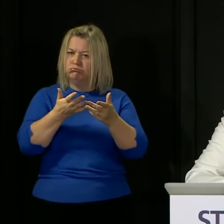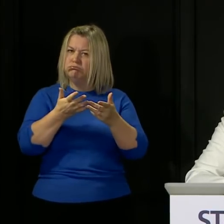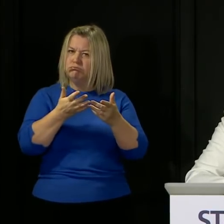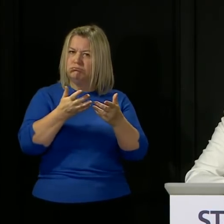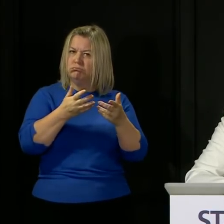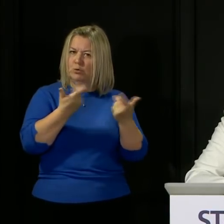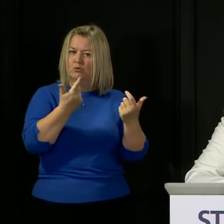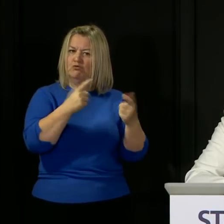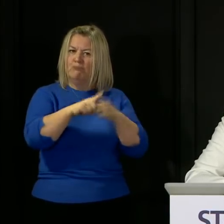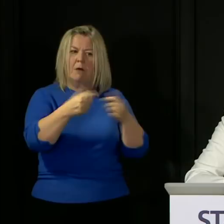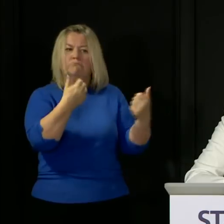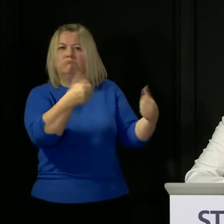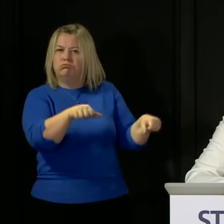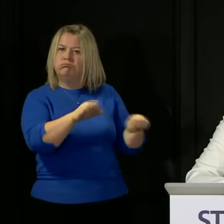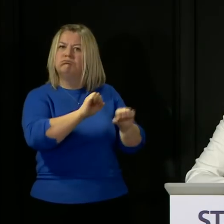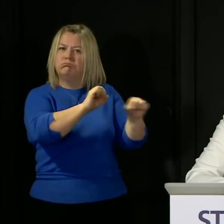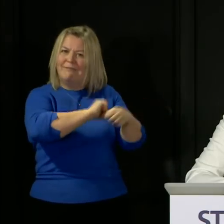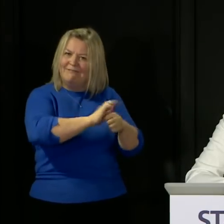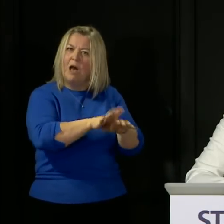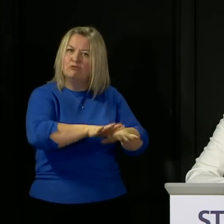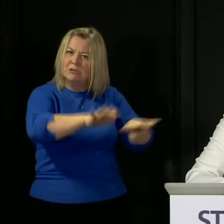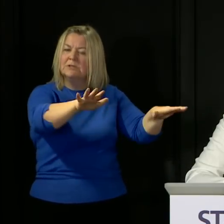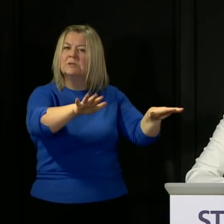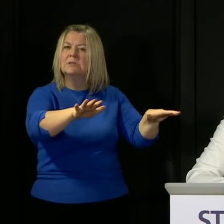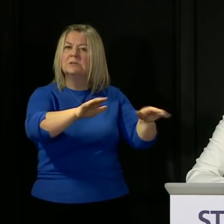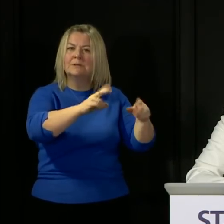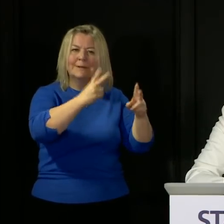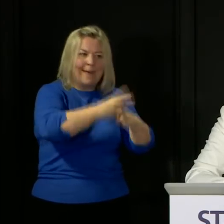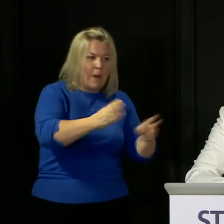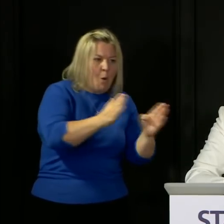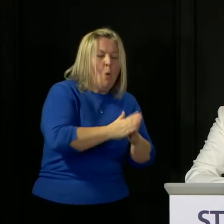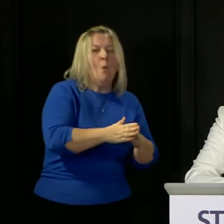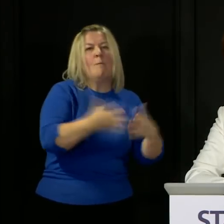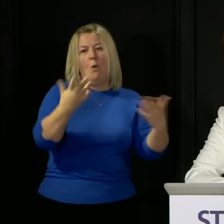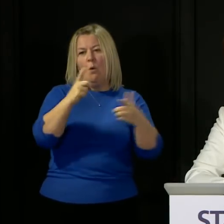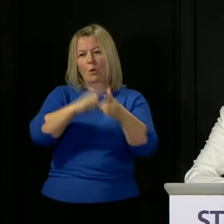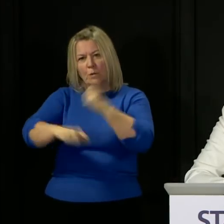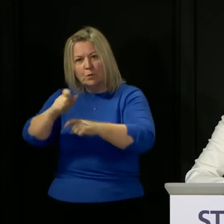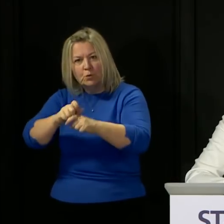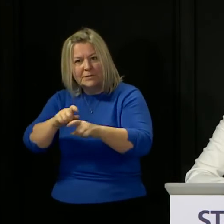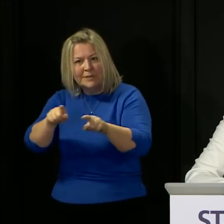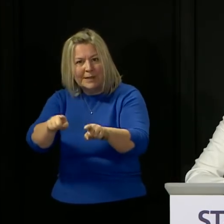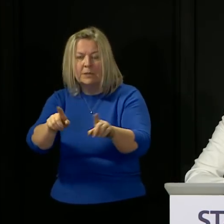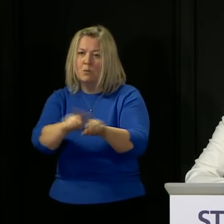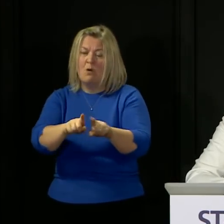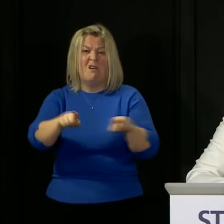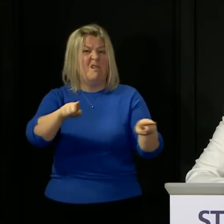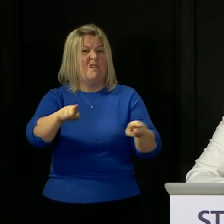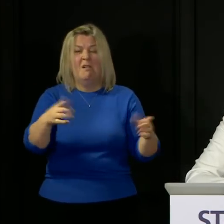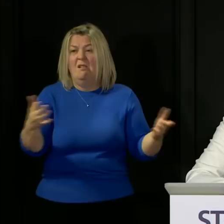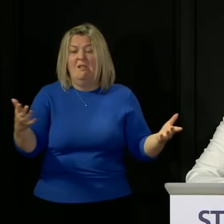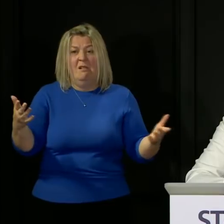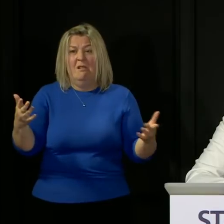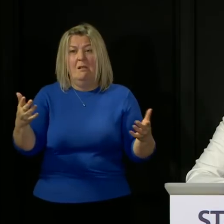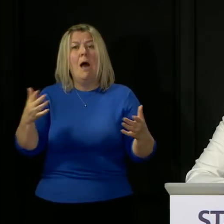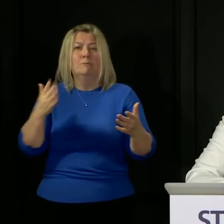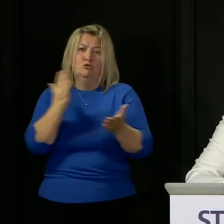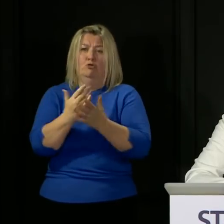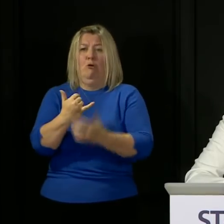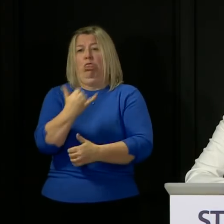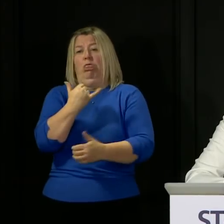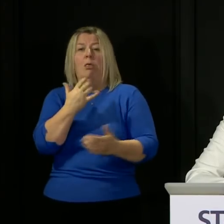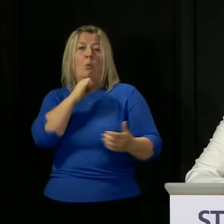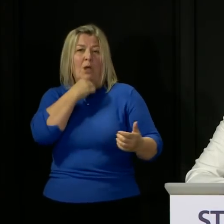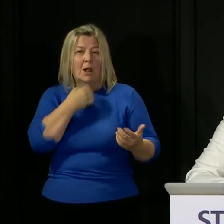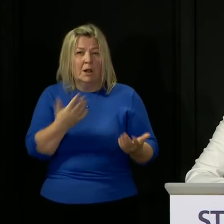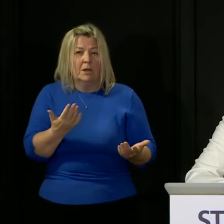of the virus in the community and you know we will face scrutiny for that rightly and understandably so but nobody should be in any